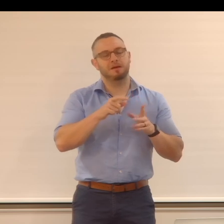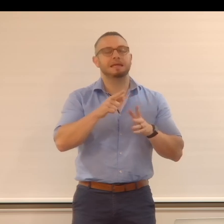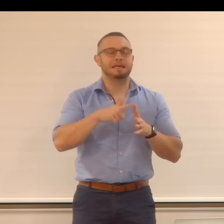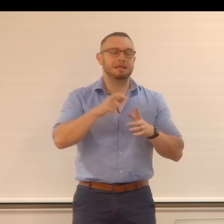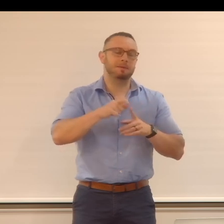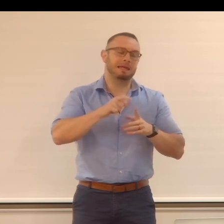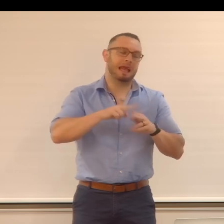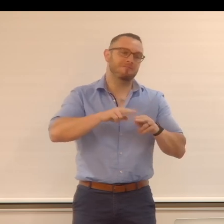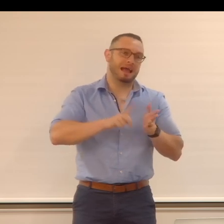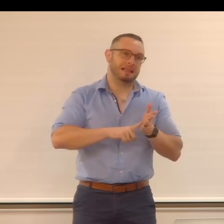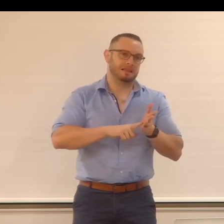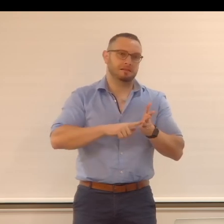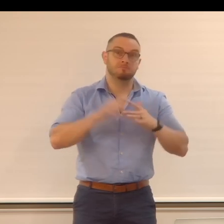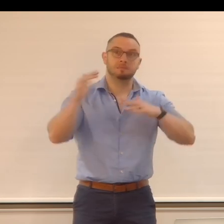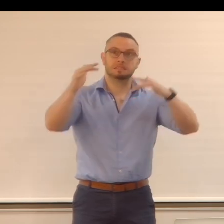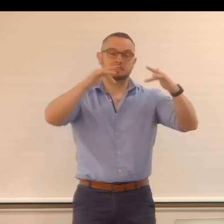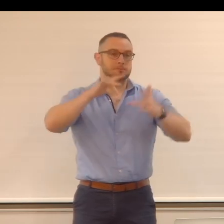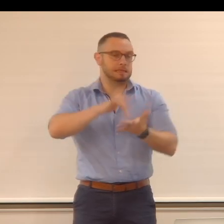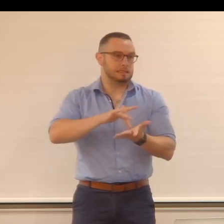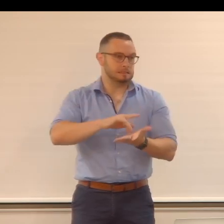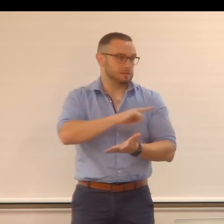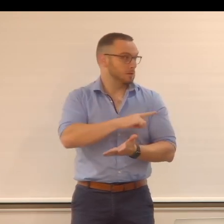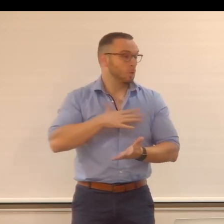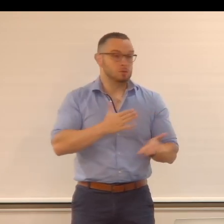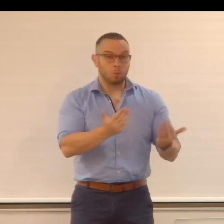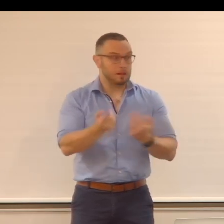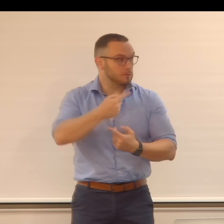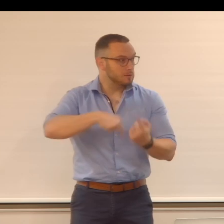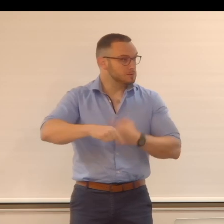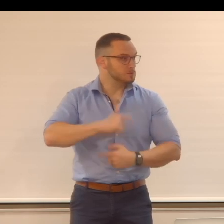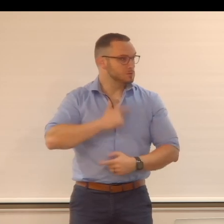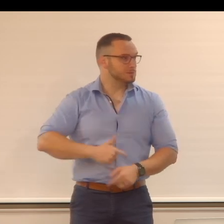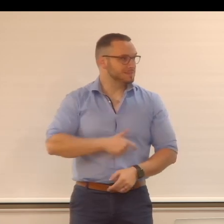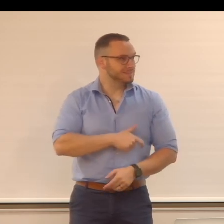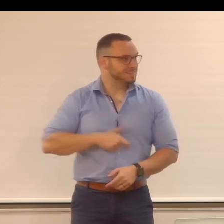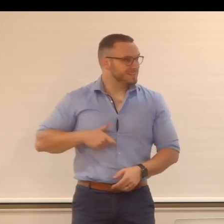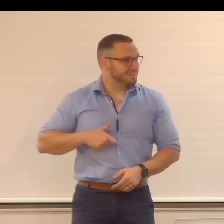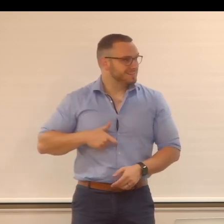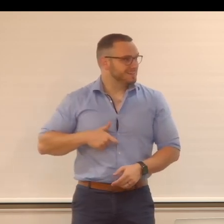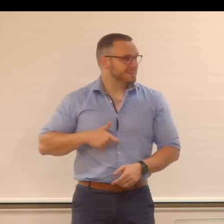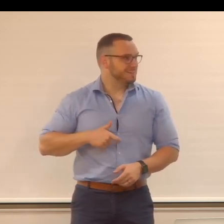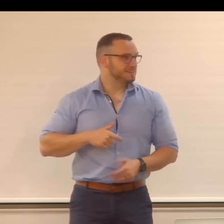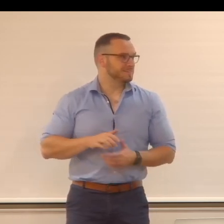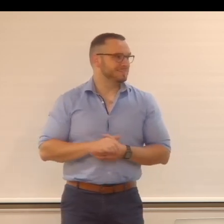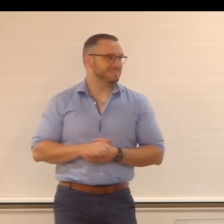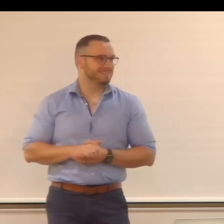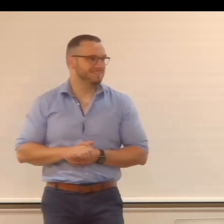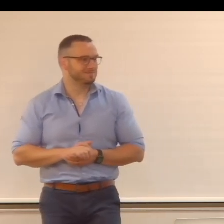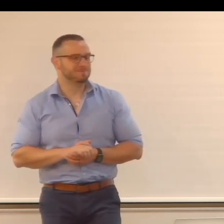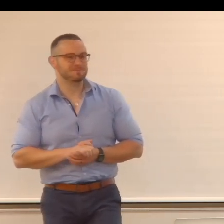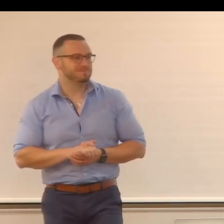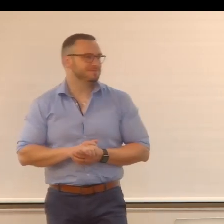I'd like to welcome you to Switzerland to the Swiss Federal Institute of Technology.